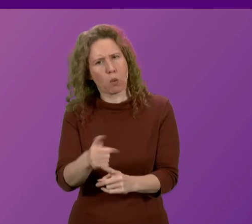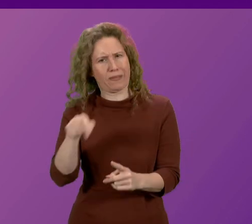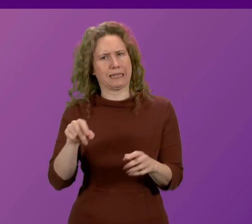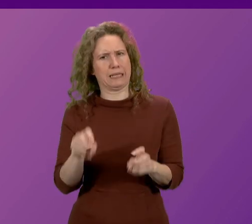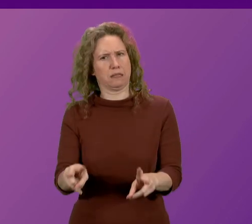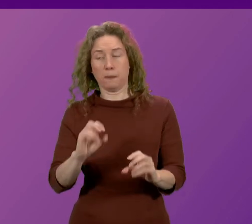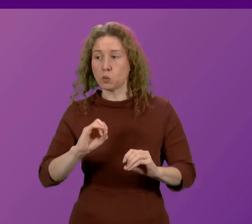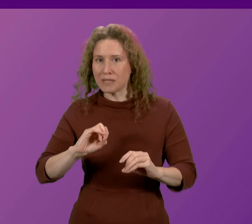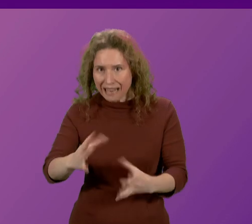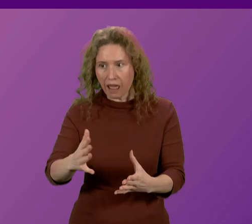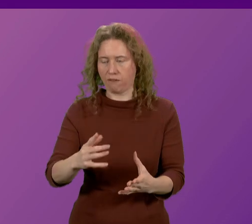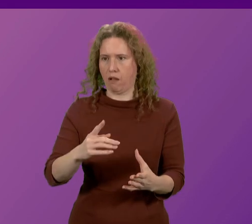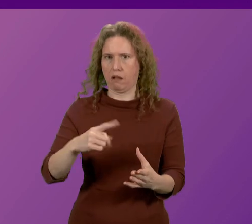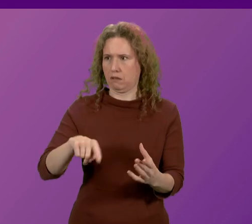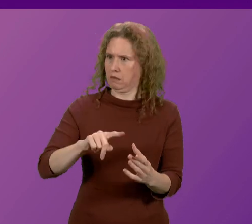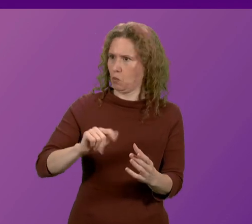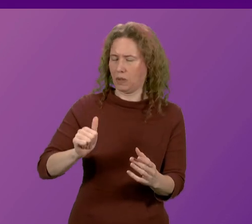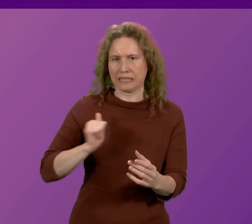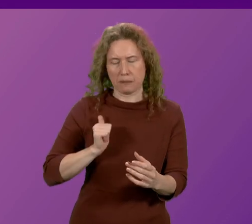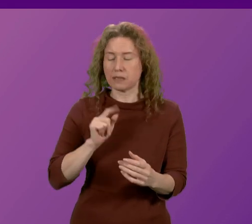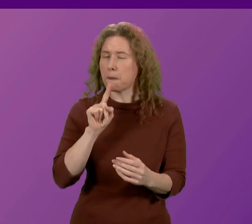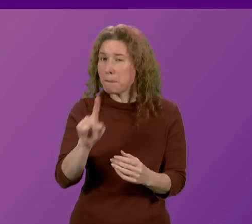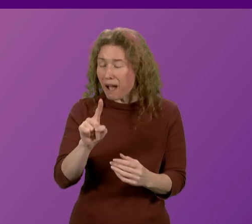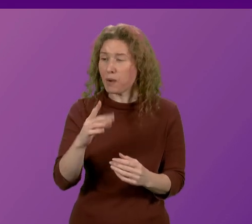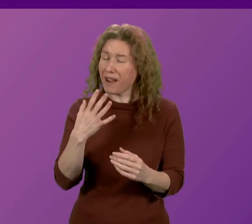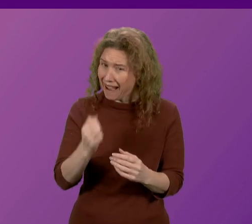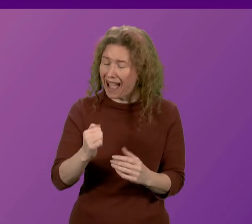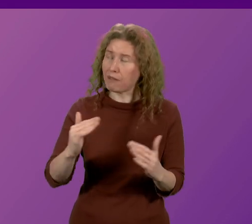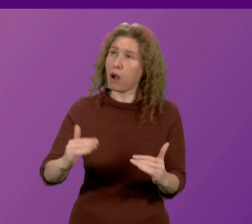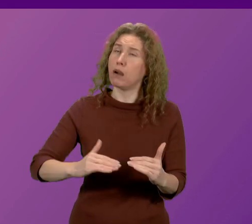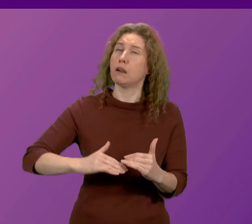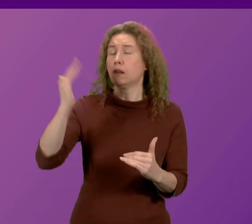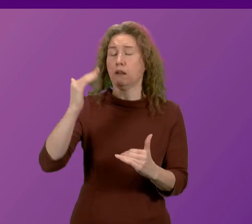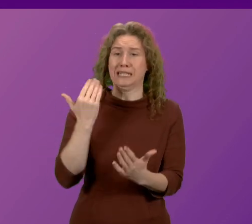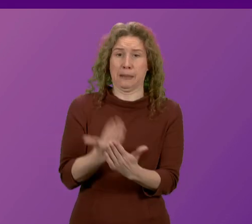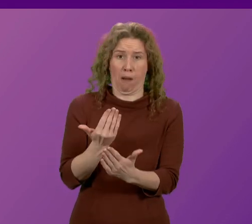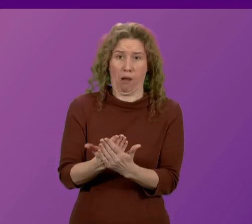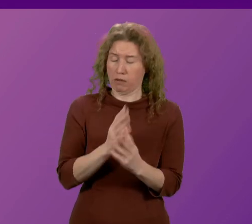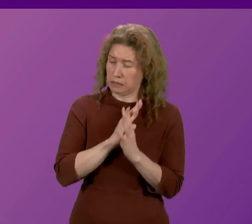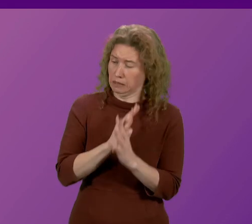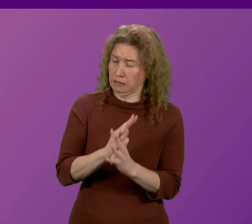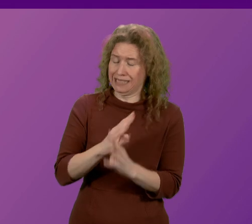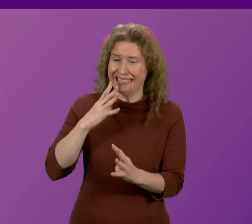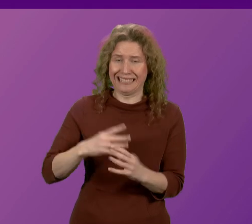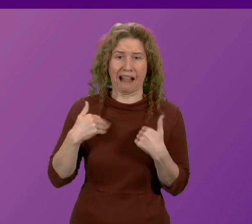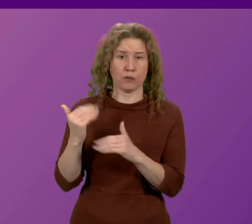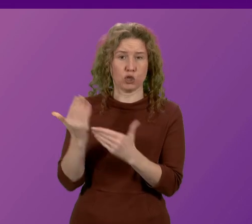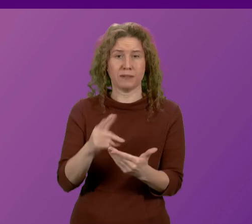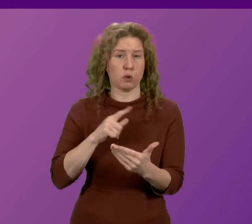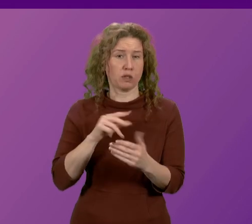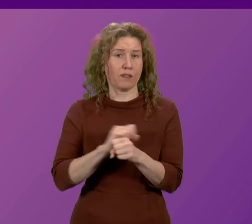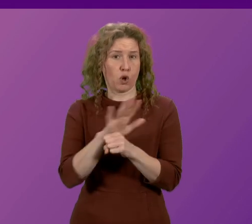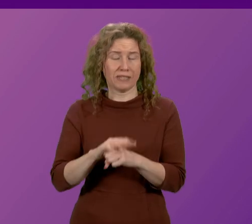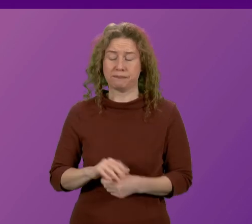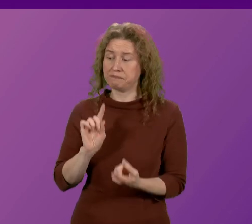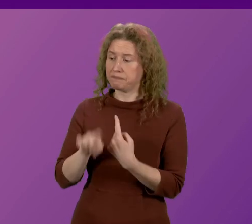and deliver on expectations. But we face the higher demand as a consequence of Covid. What the First Minister